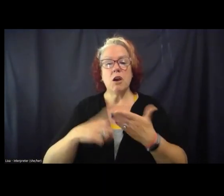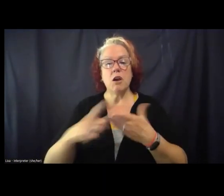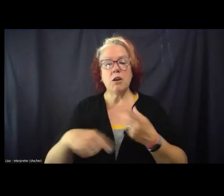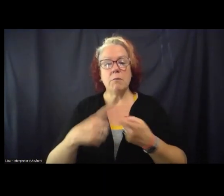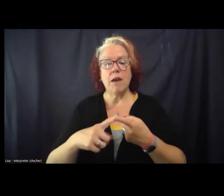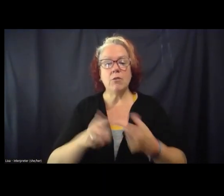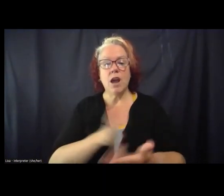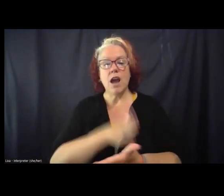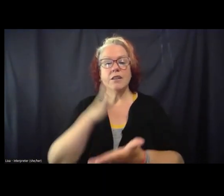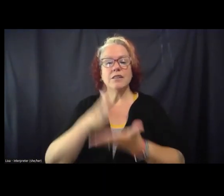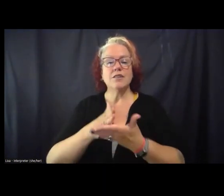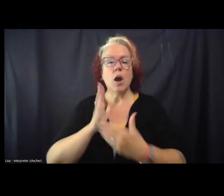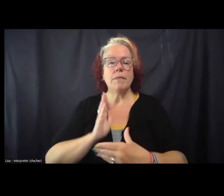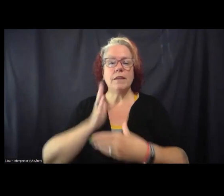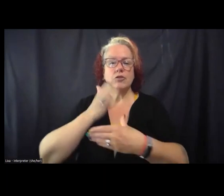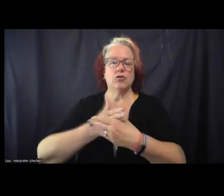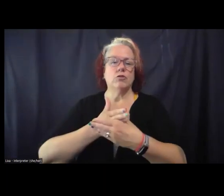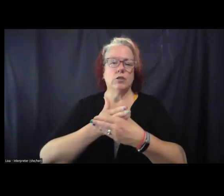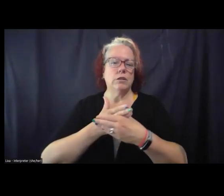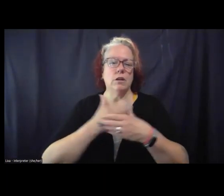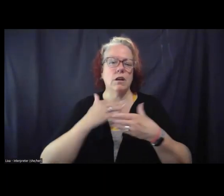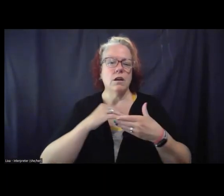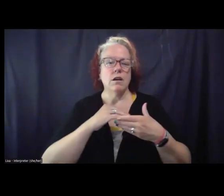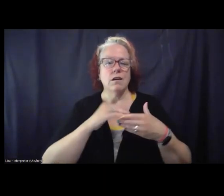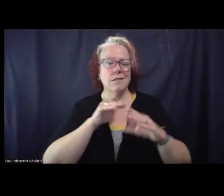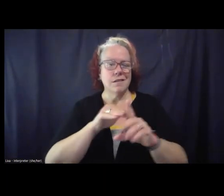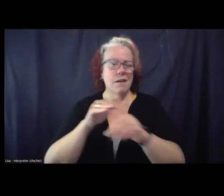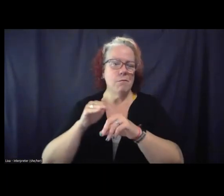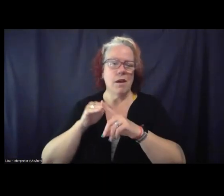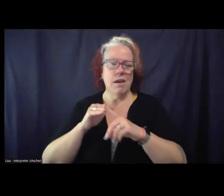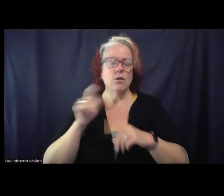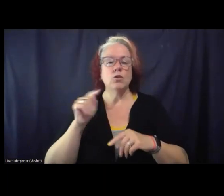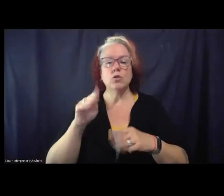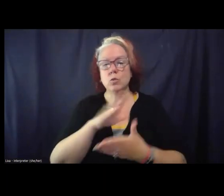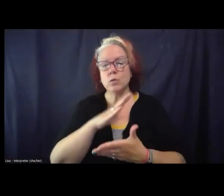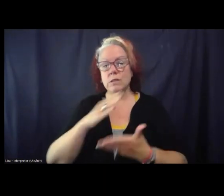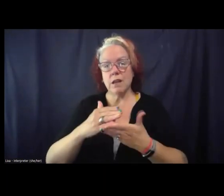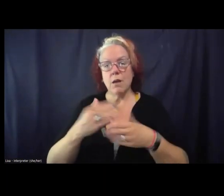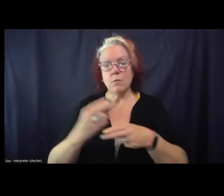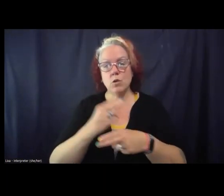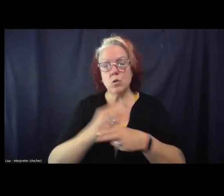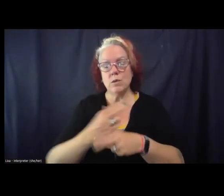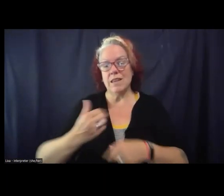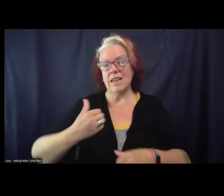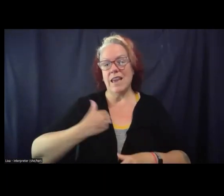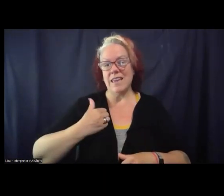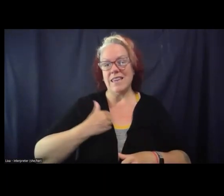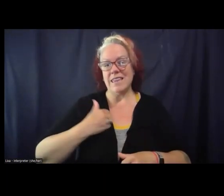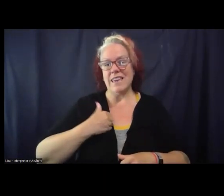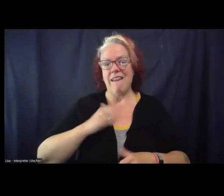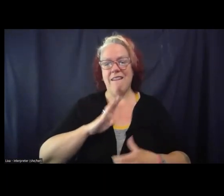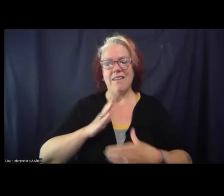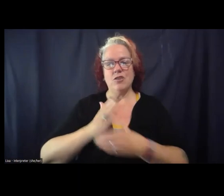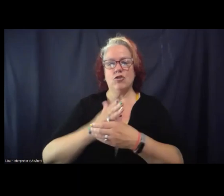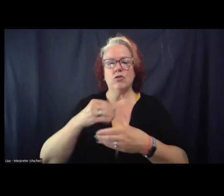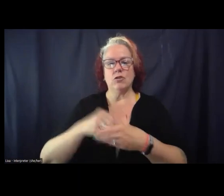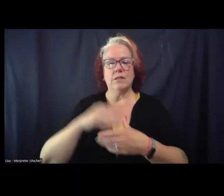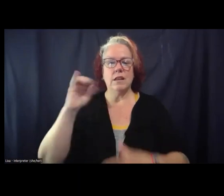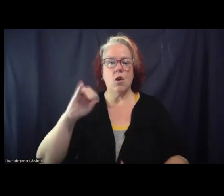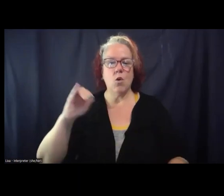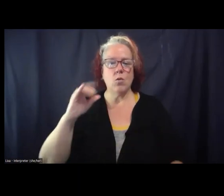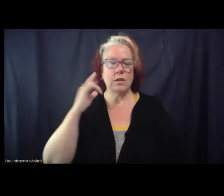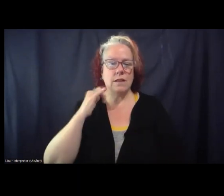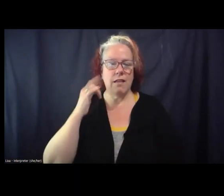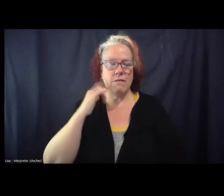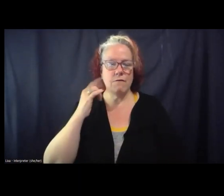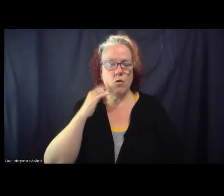the Injunction Coalition's campaign to eliminate the use of gang injunctions in Oakland, California. The campaign ran